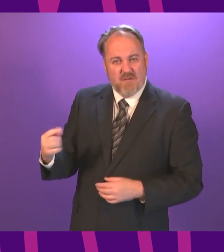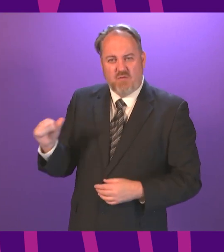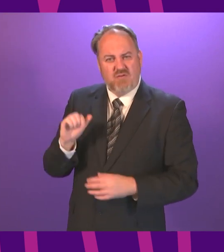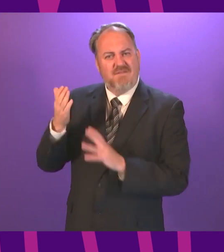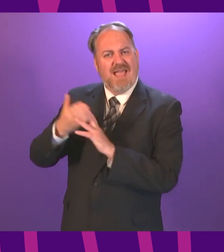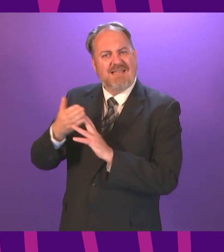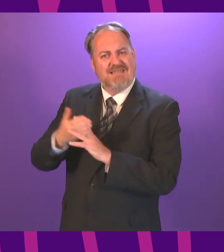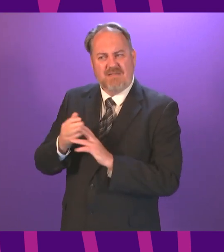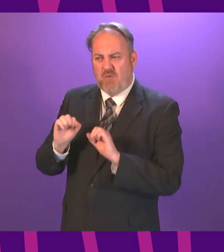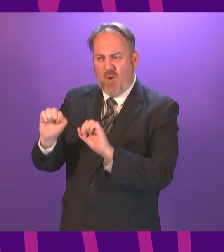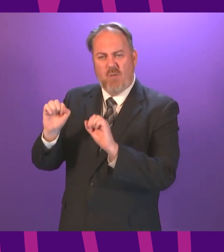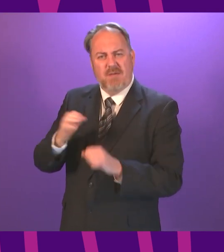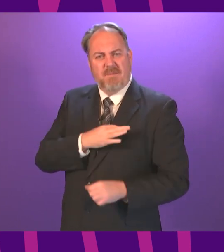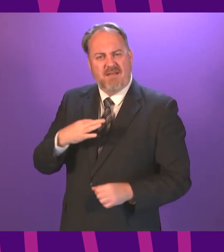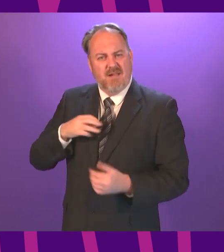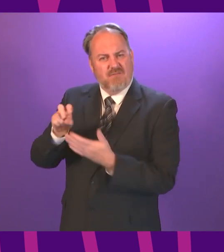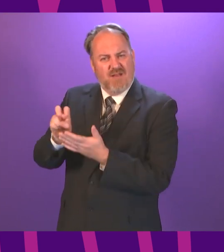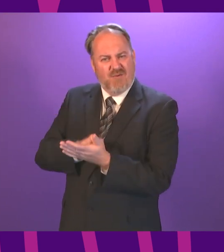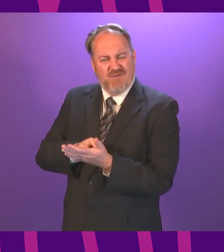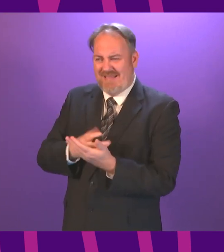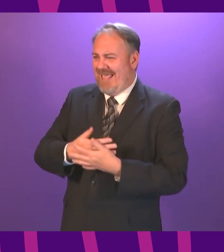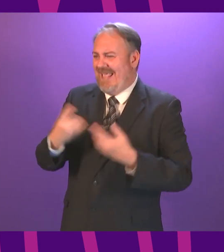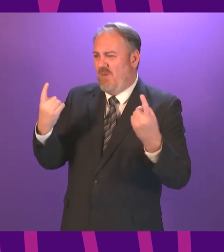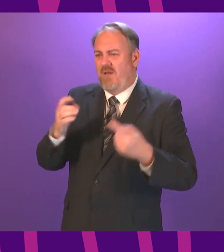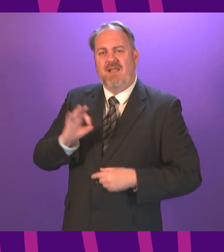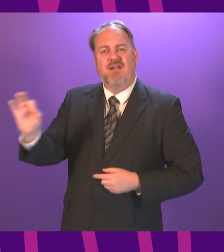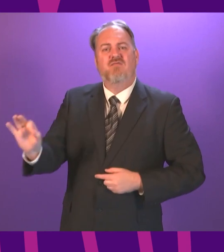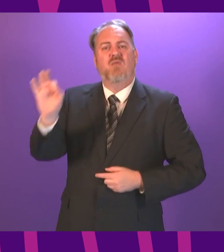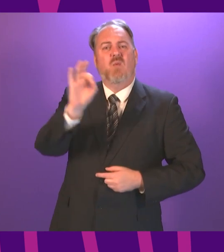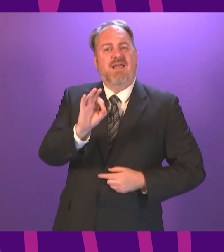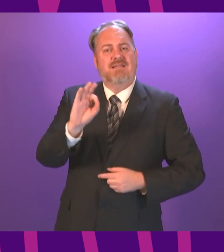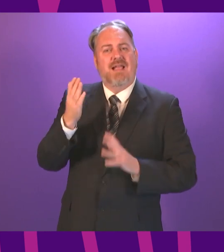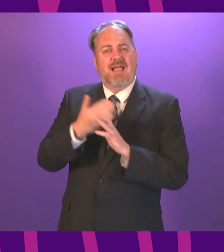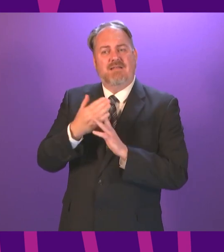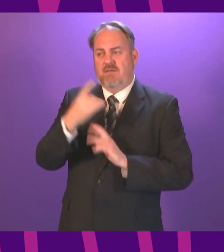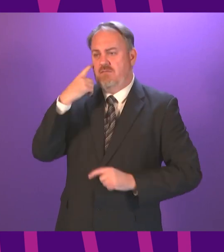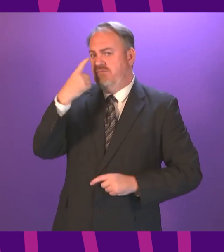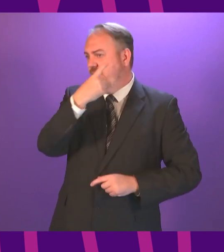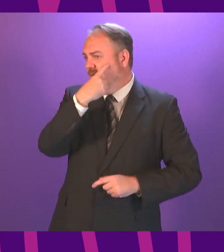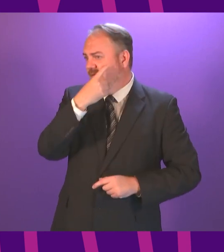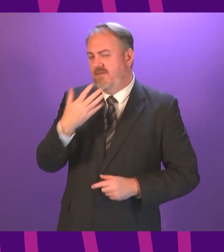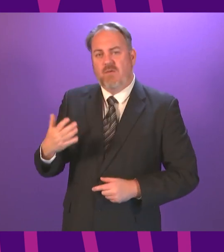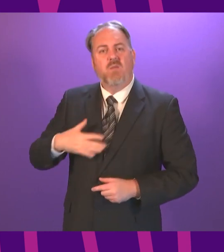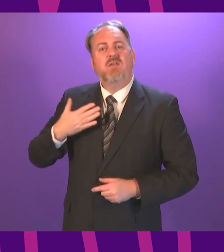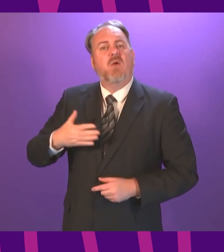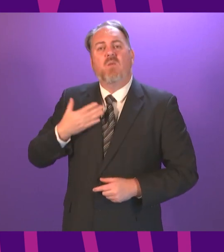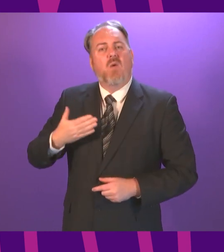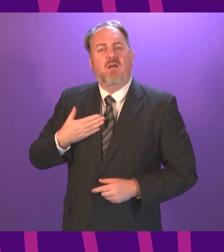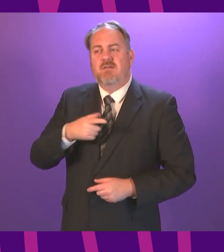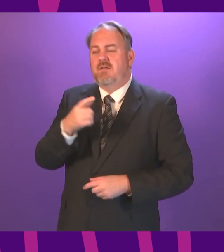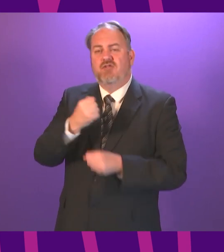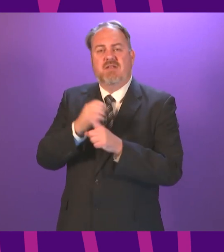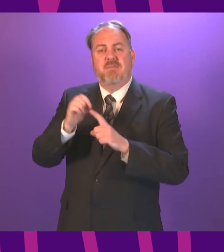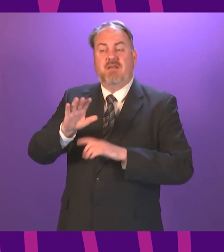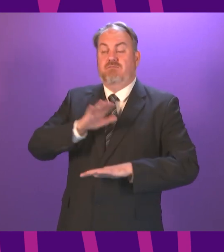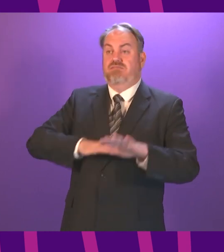should just say so up front. That is not what we doing. People can request that. What we were trying to do is, so they do not inundate their GPs, that there